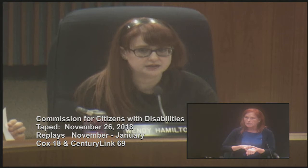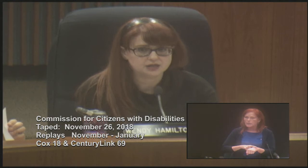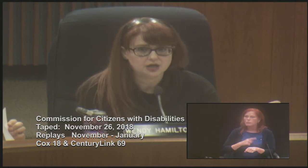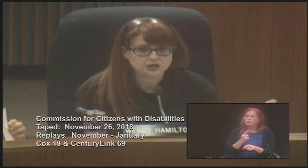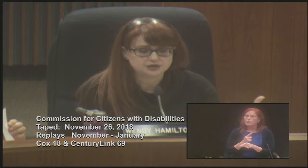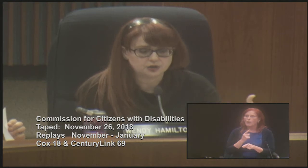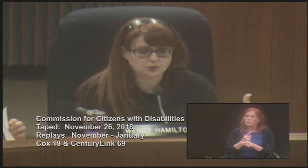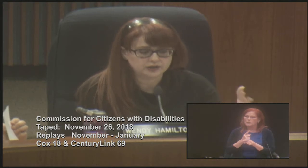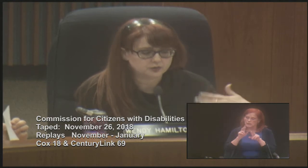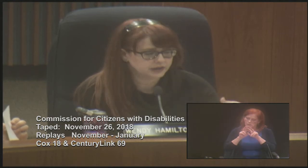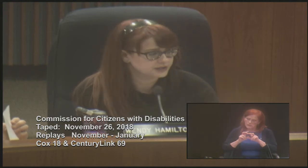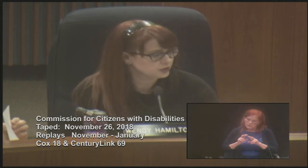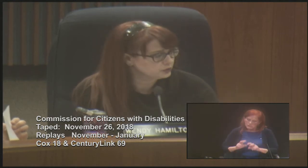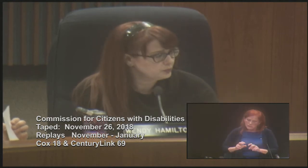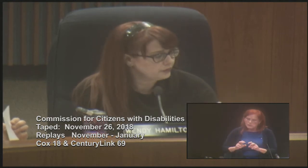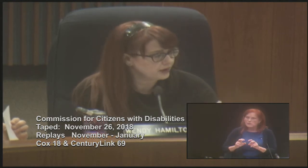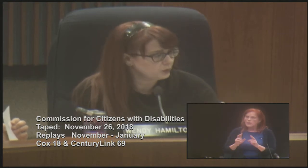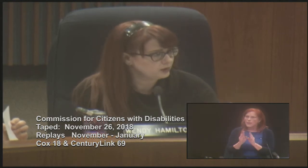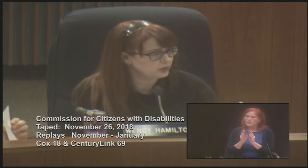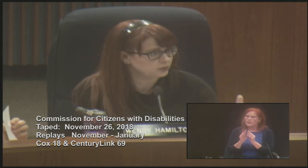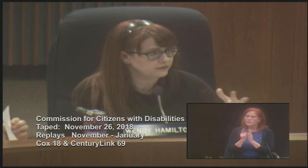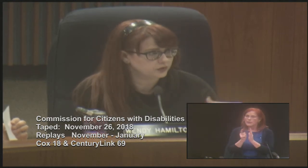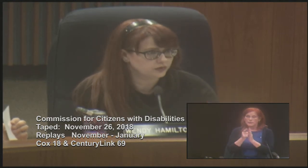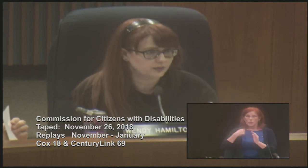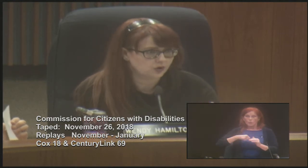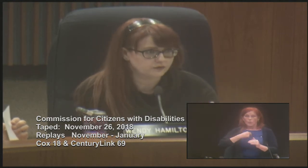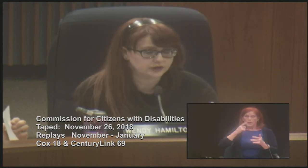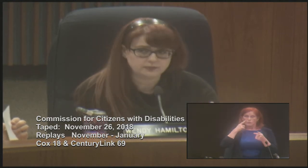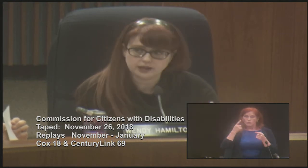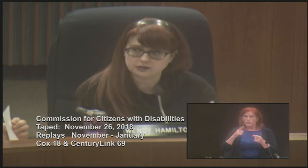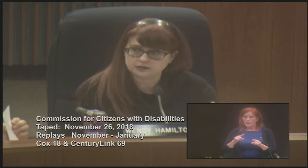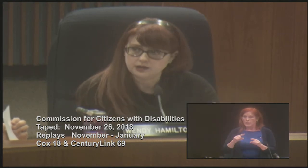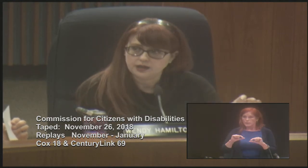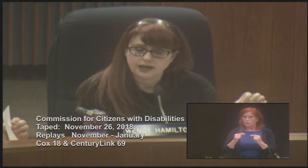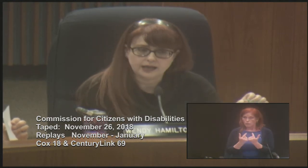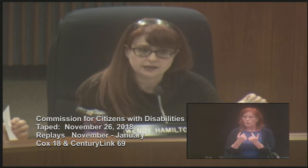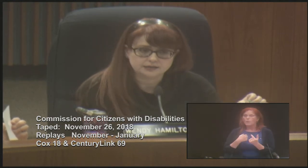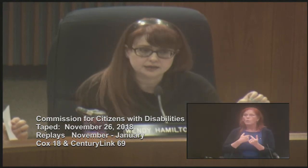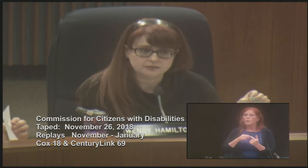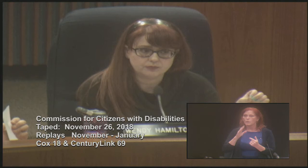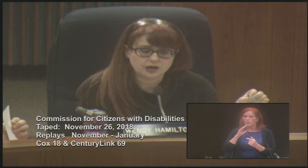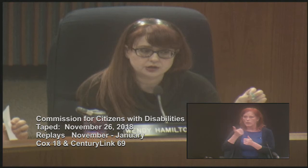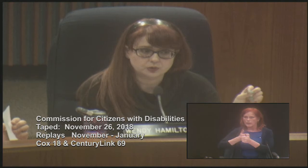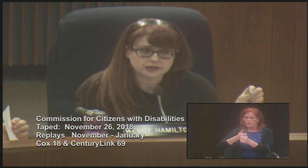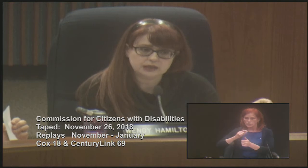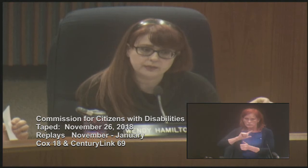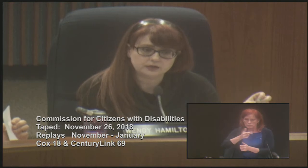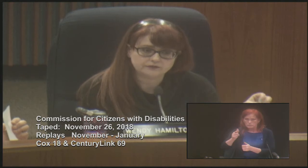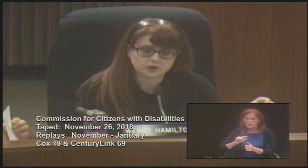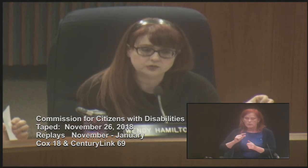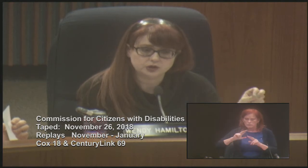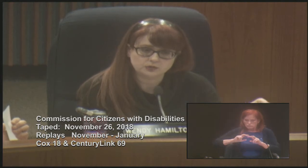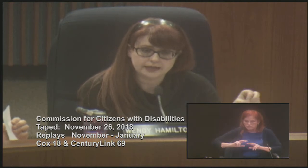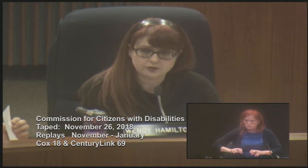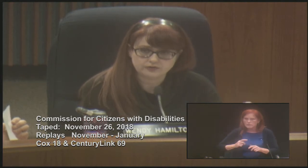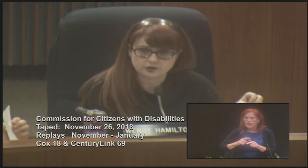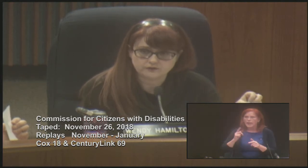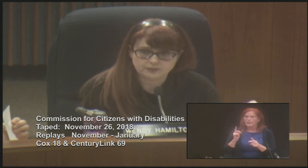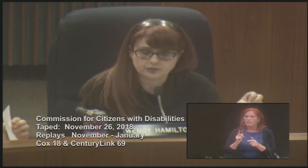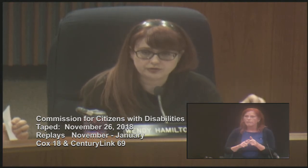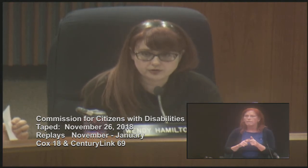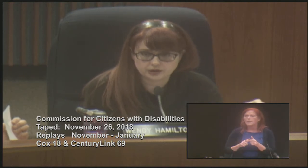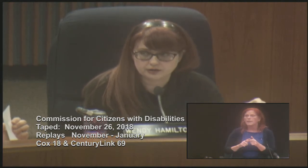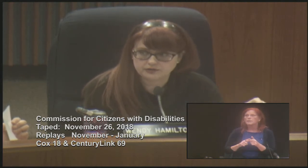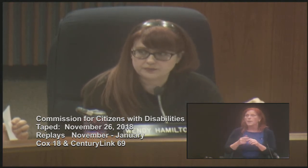those minutes. So we agreed as a group that we will review them over email and do an email vote no later